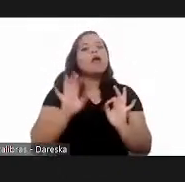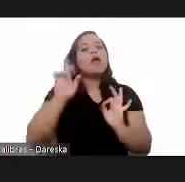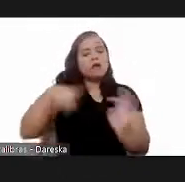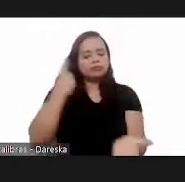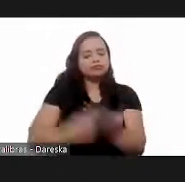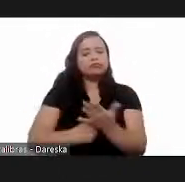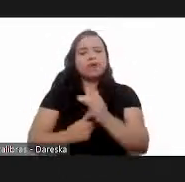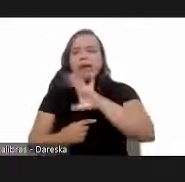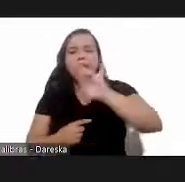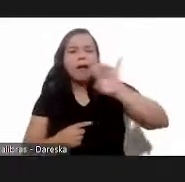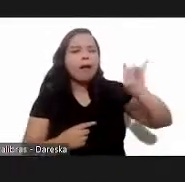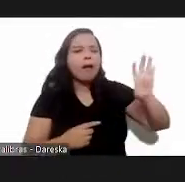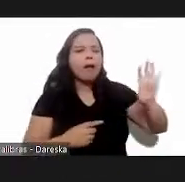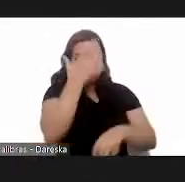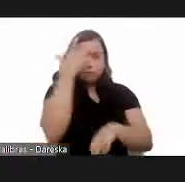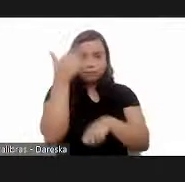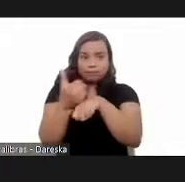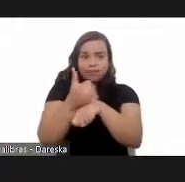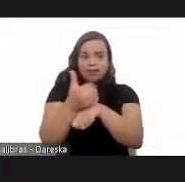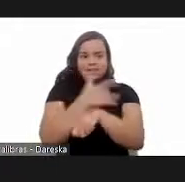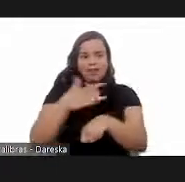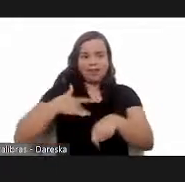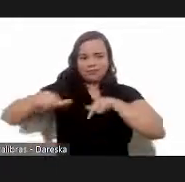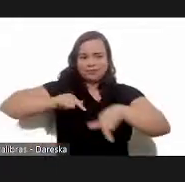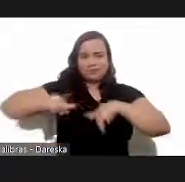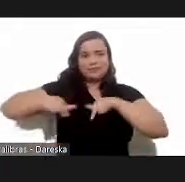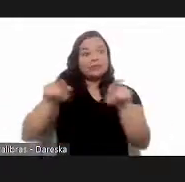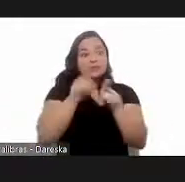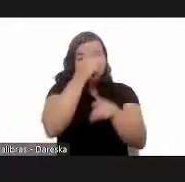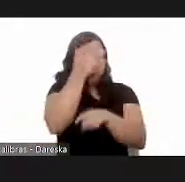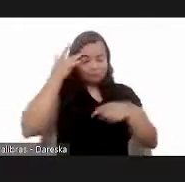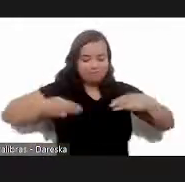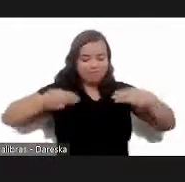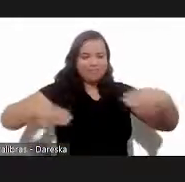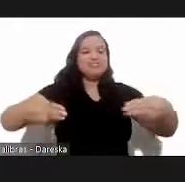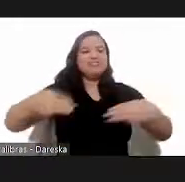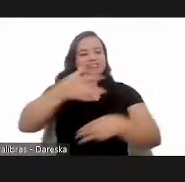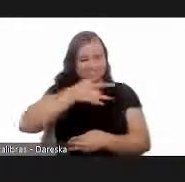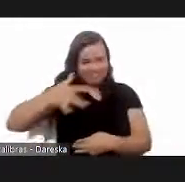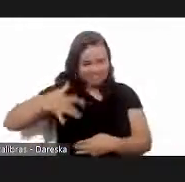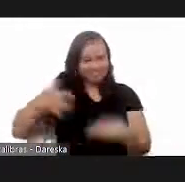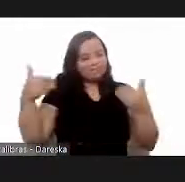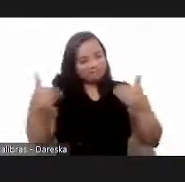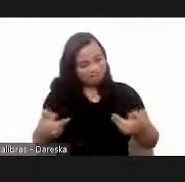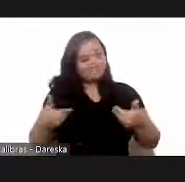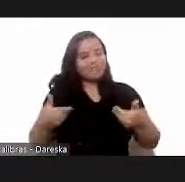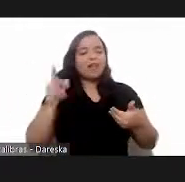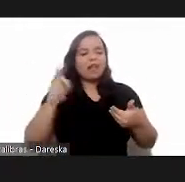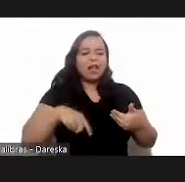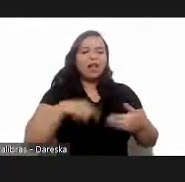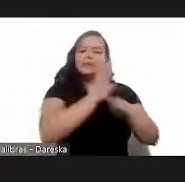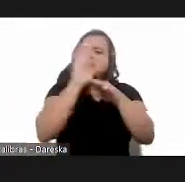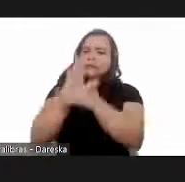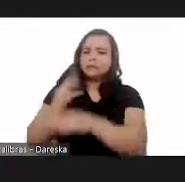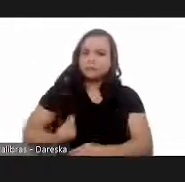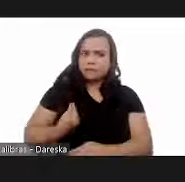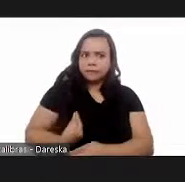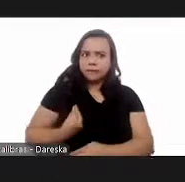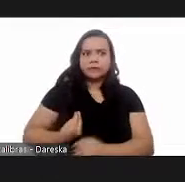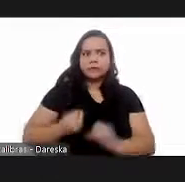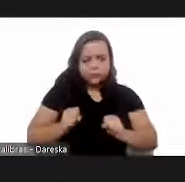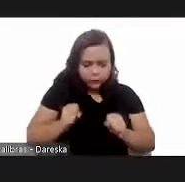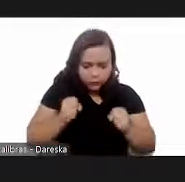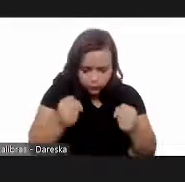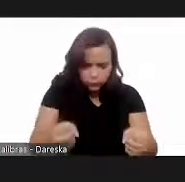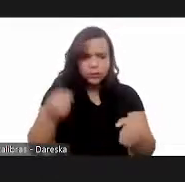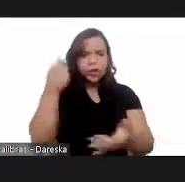each of the healthcare professionals, hospitals, and also the Minister of Health to keep alive the struggle launched